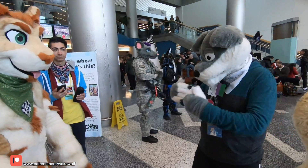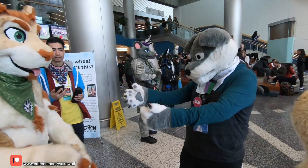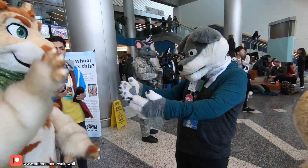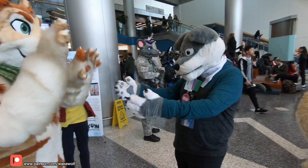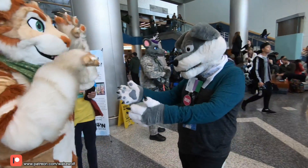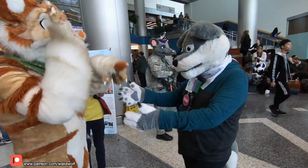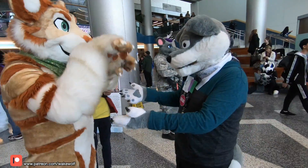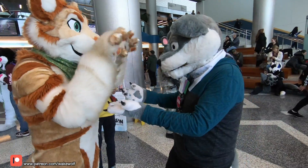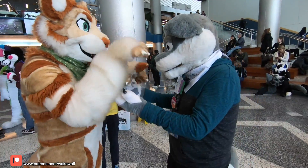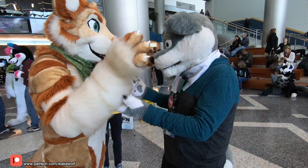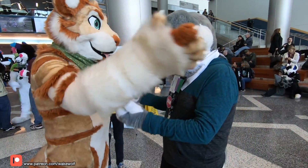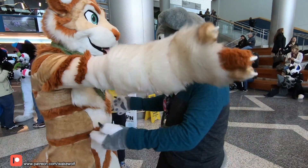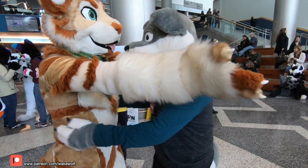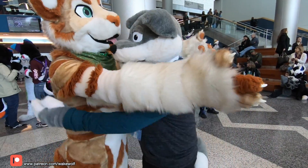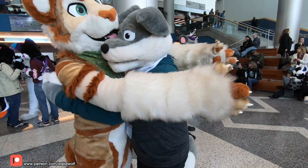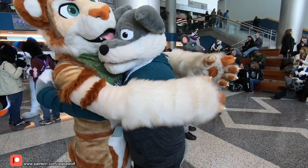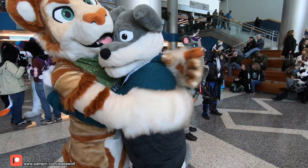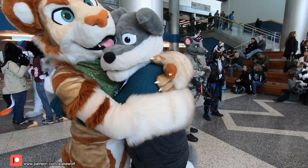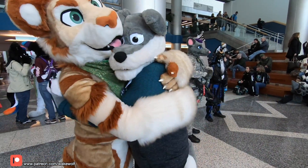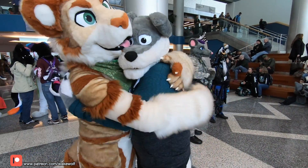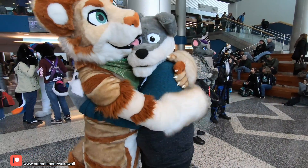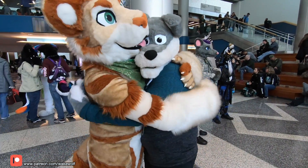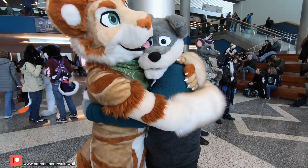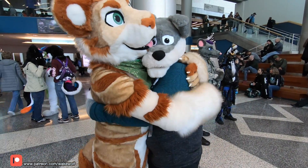Or would you like a hug? Aw thank you